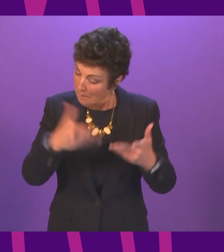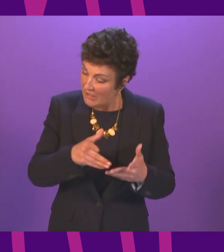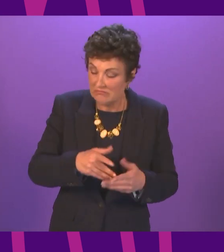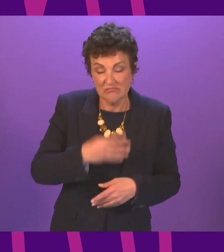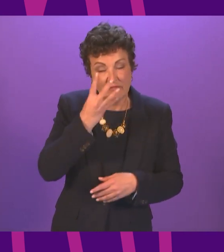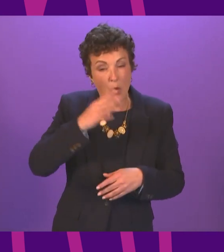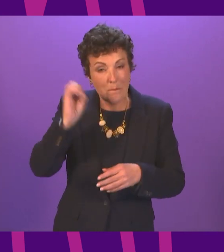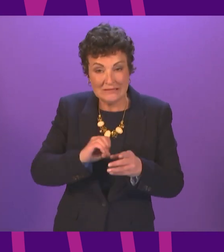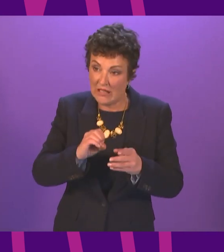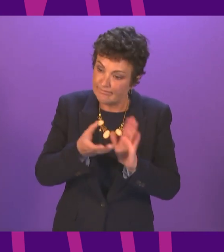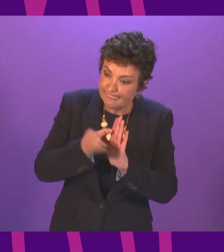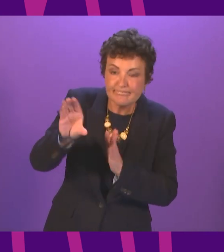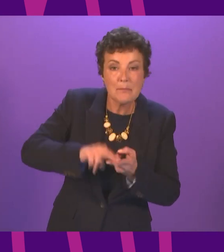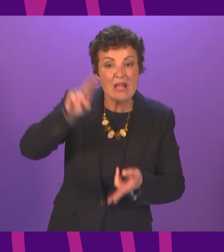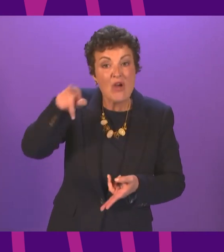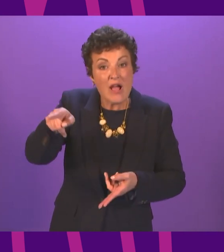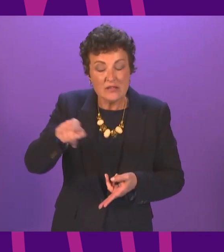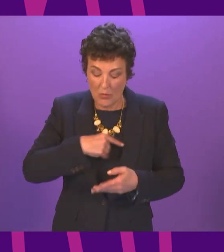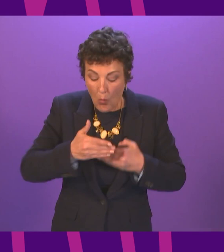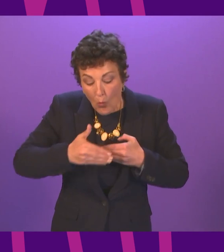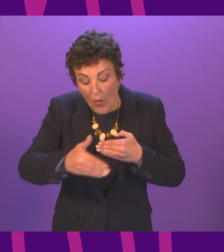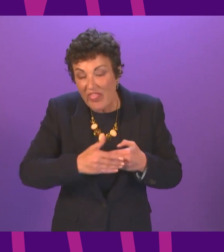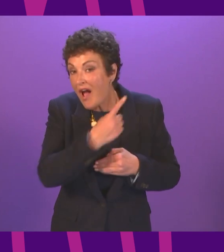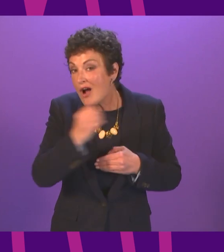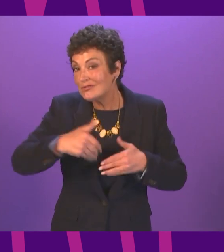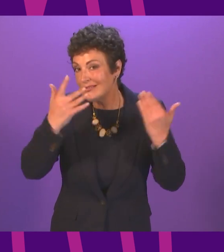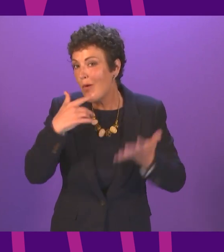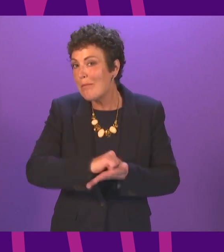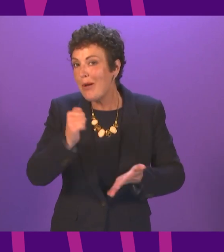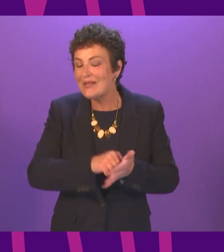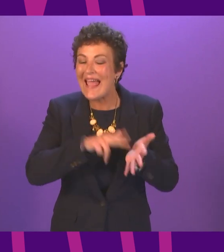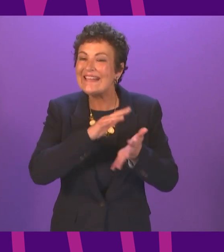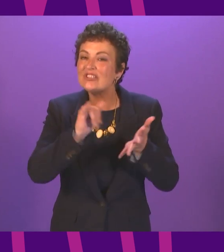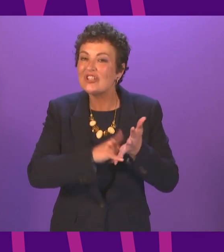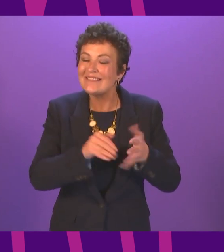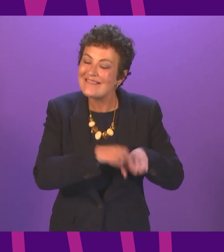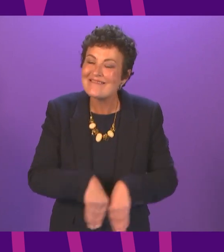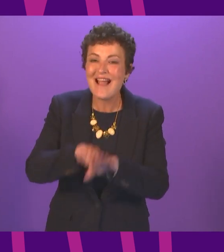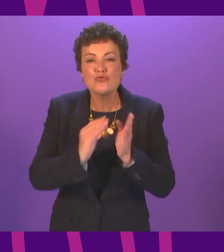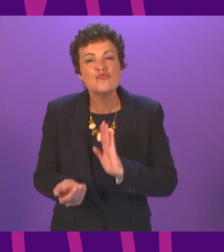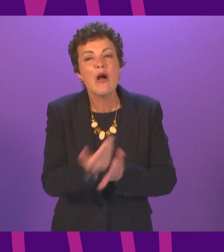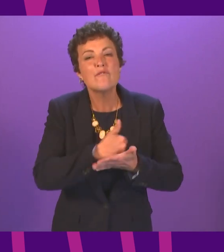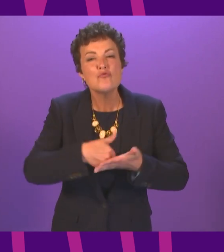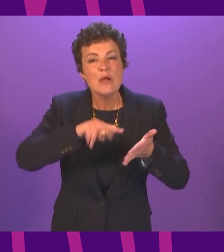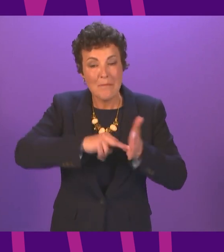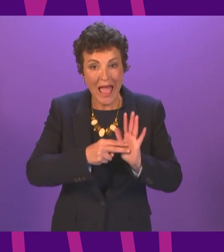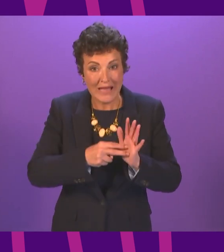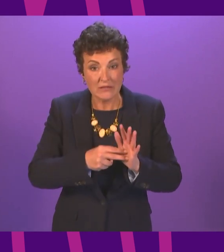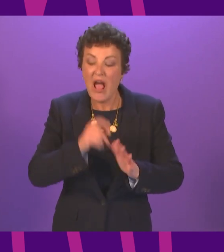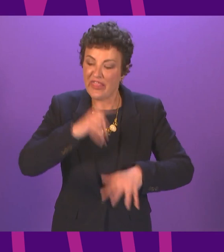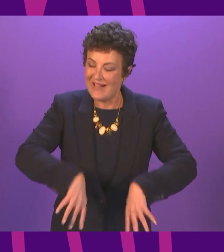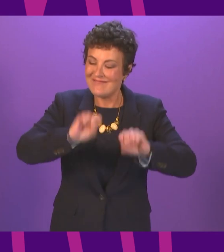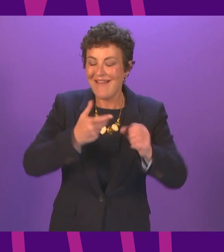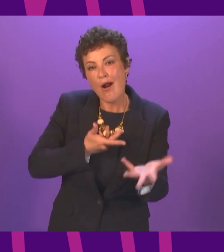Within 100 days, we will publish an NHS national recovery plan to increase activity by 10% and start a